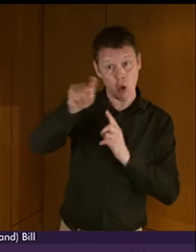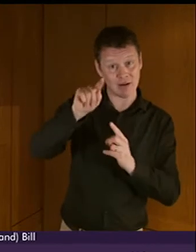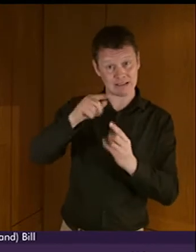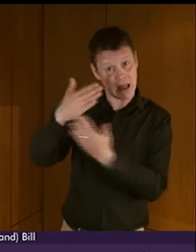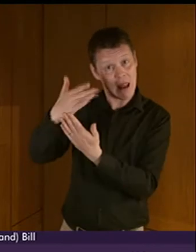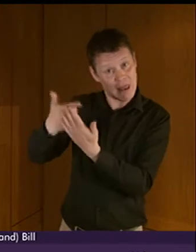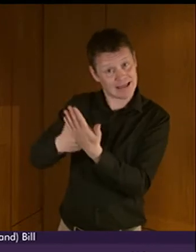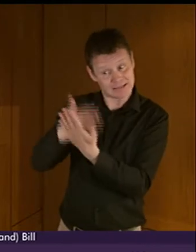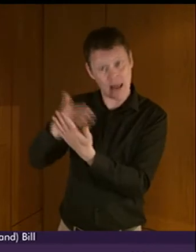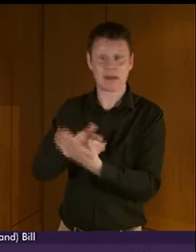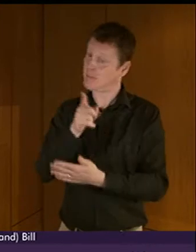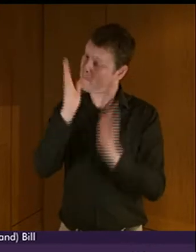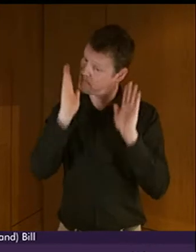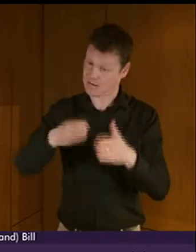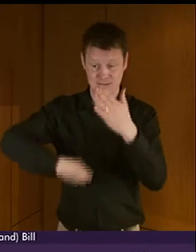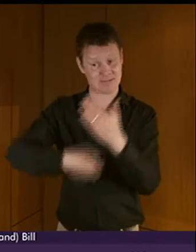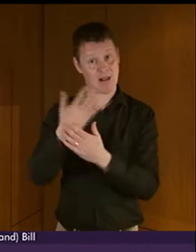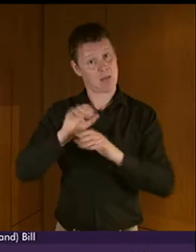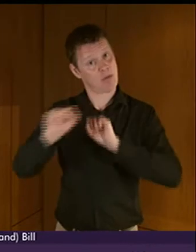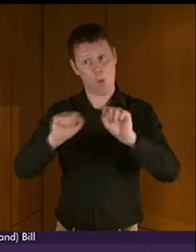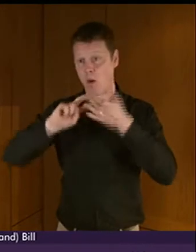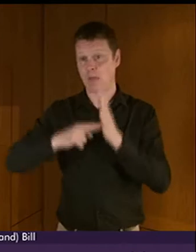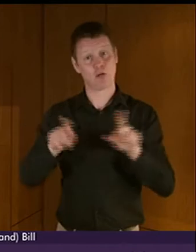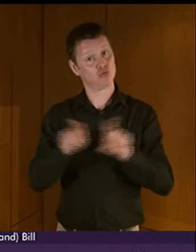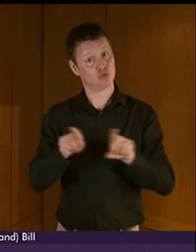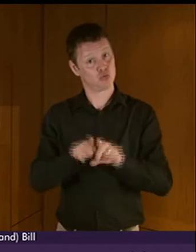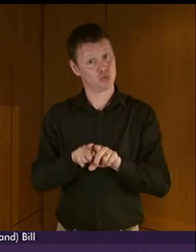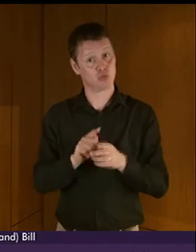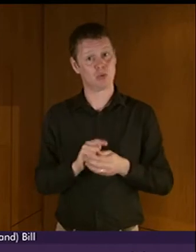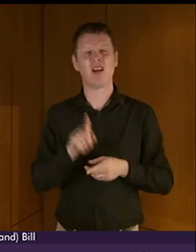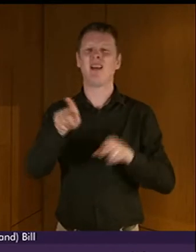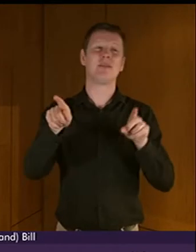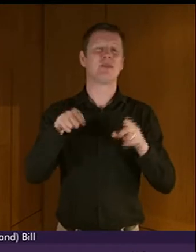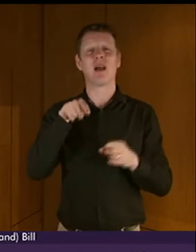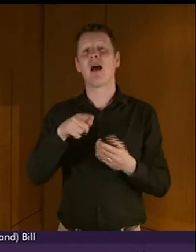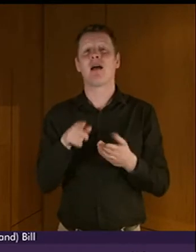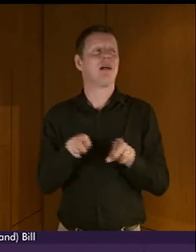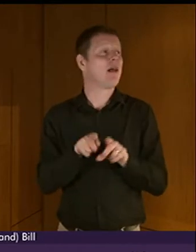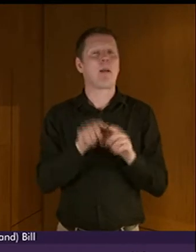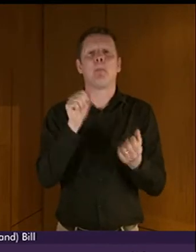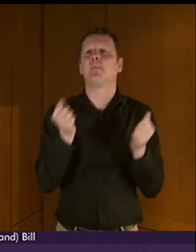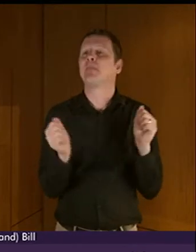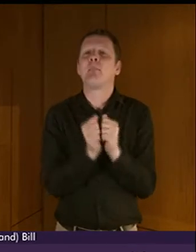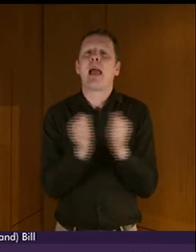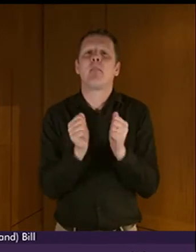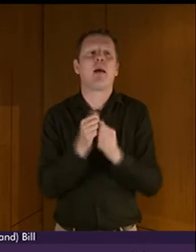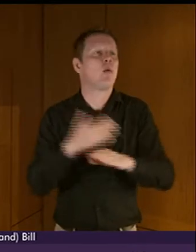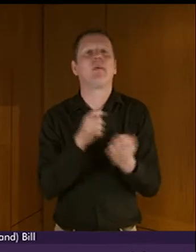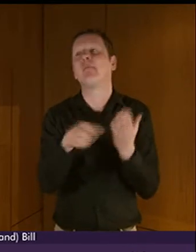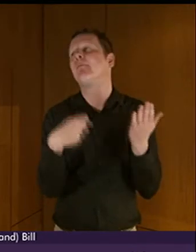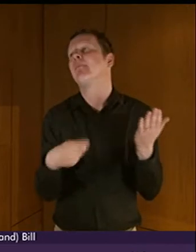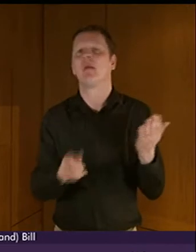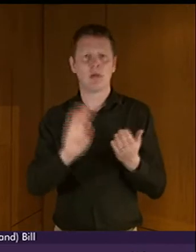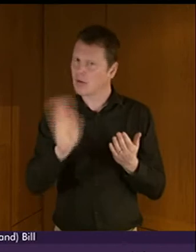to develop their own plans too. This is not simply a bureaucratic exercise. This is a means of